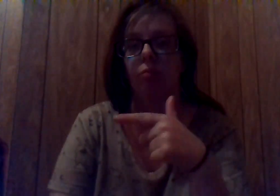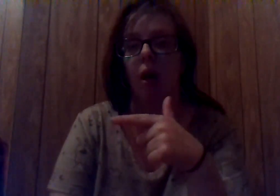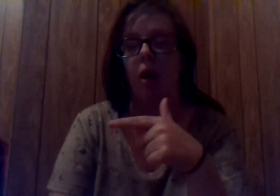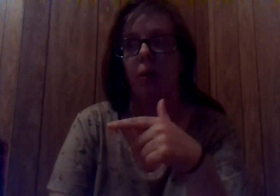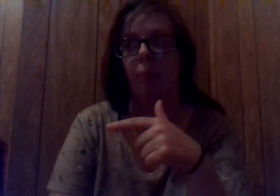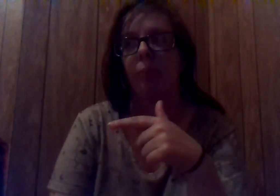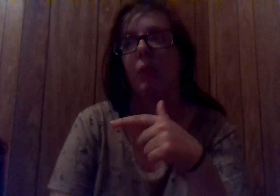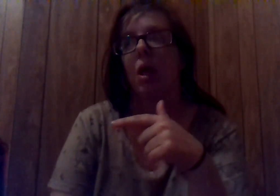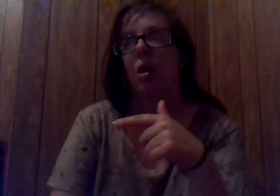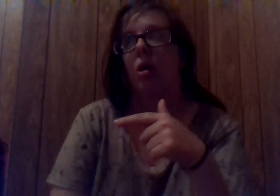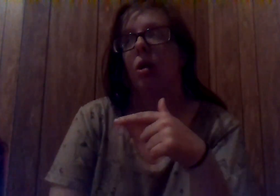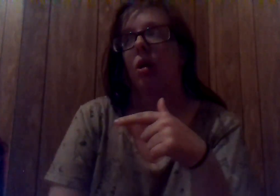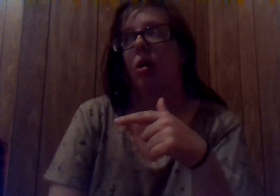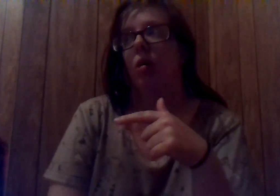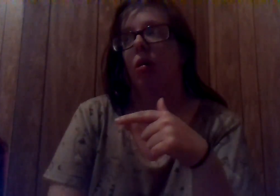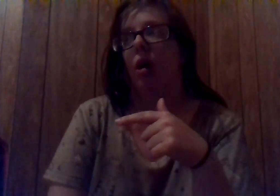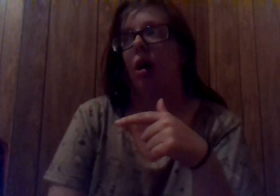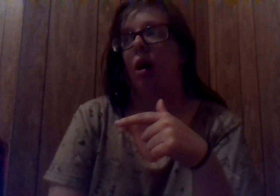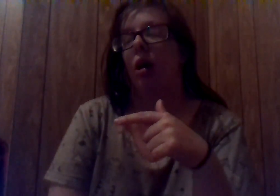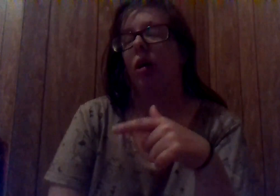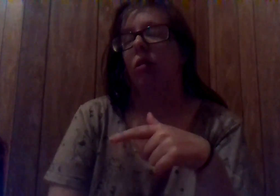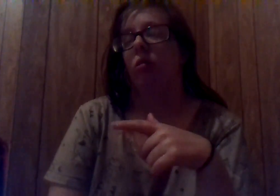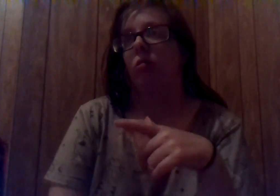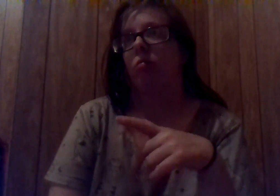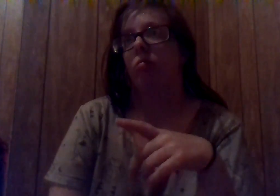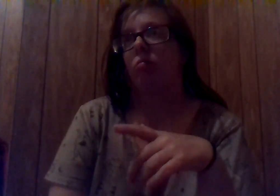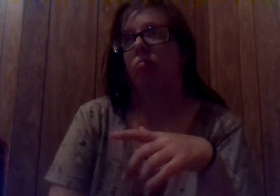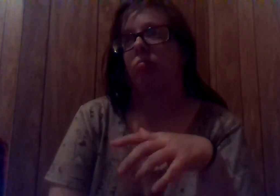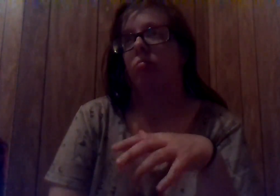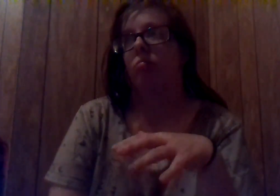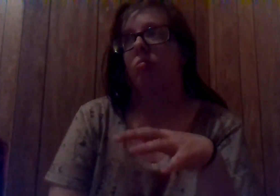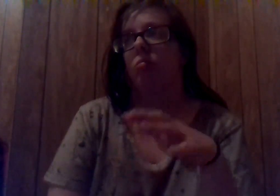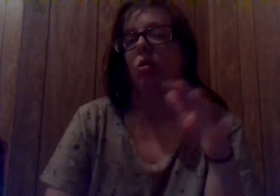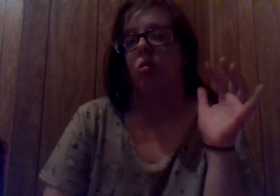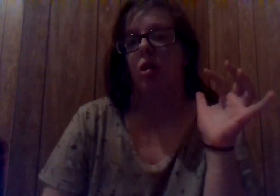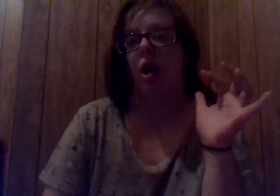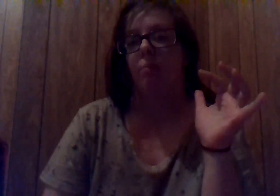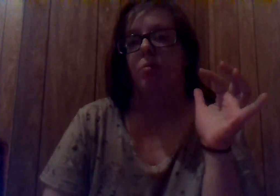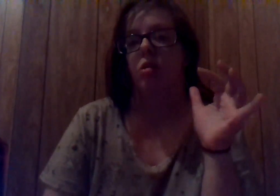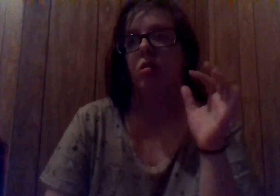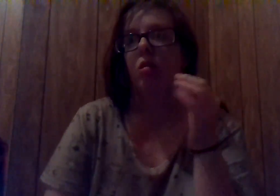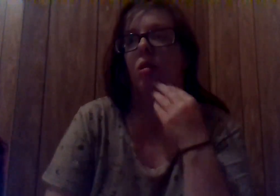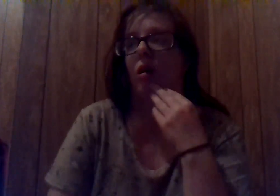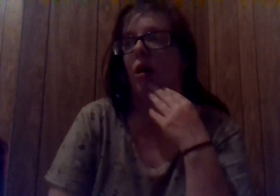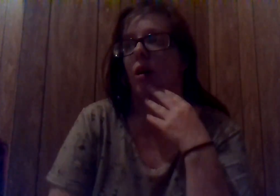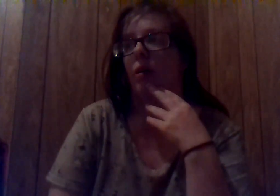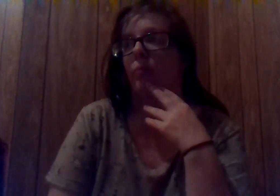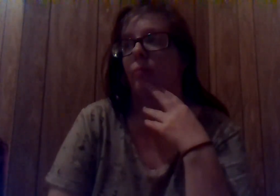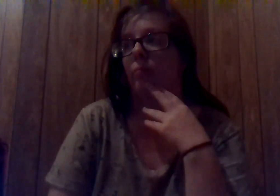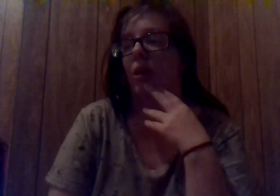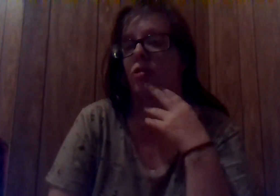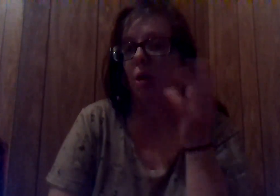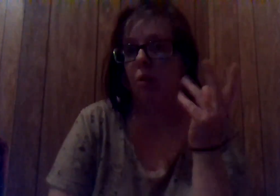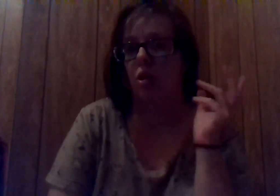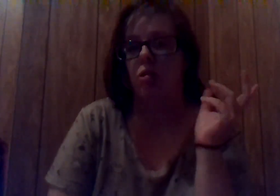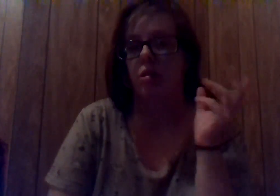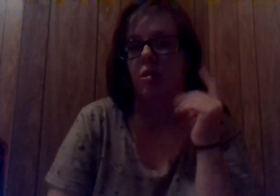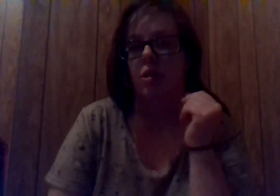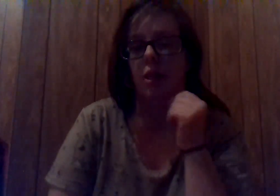those cups, tumblers, things like